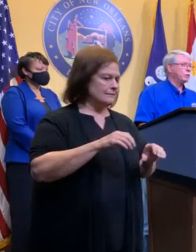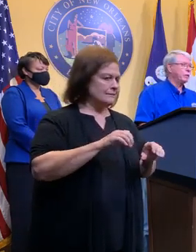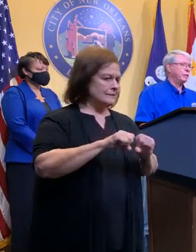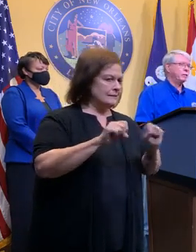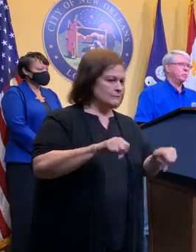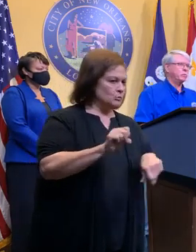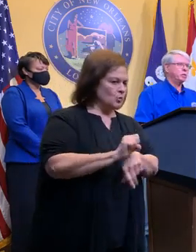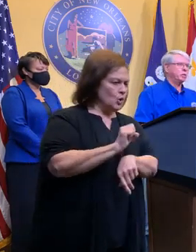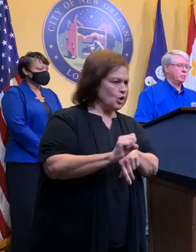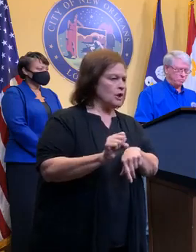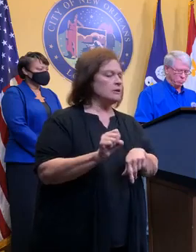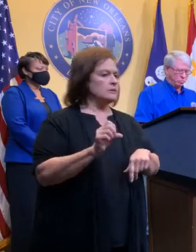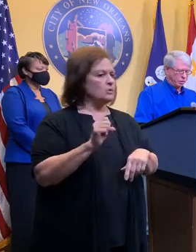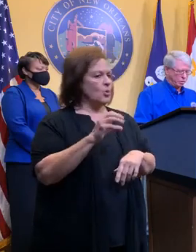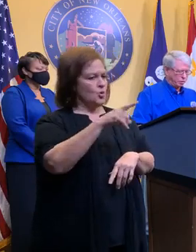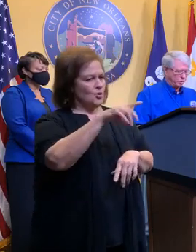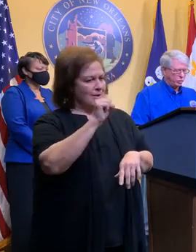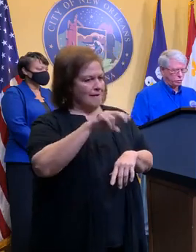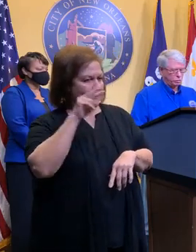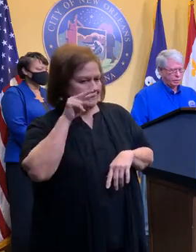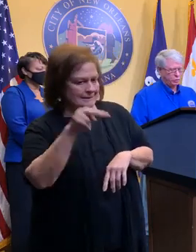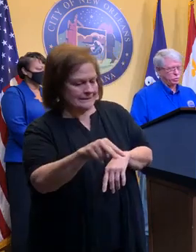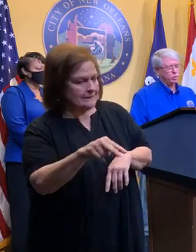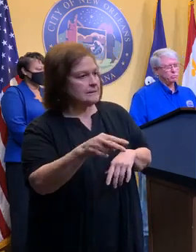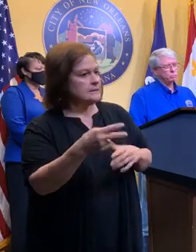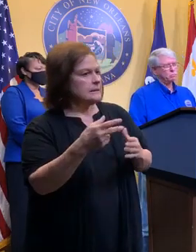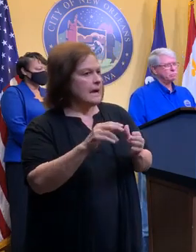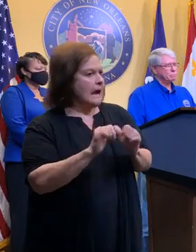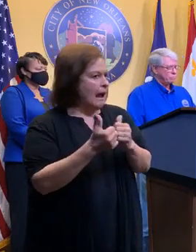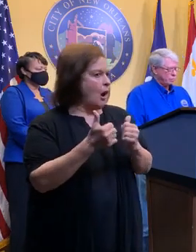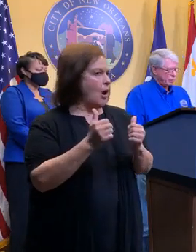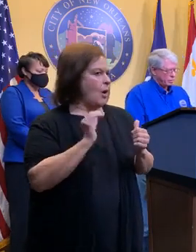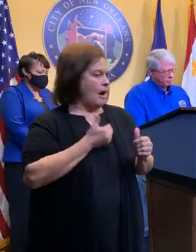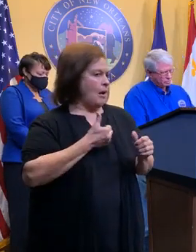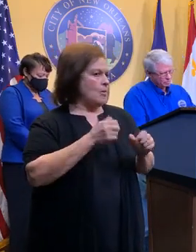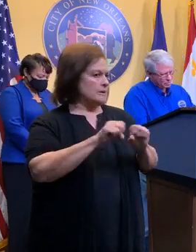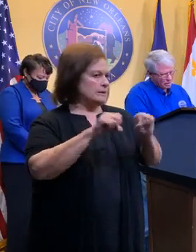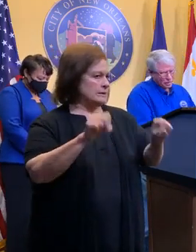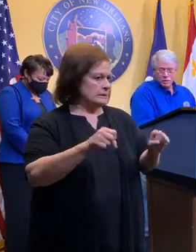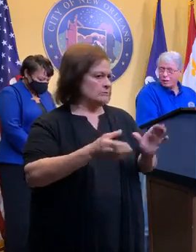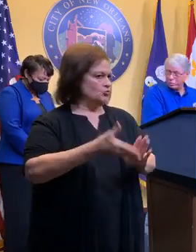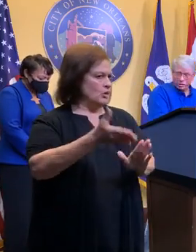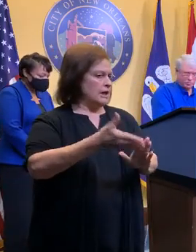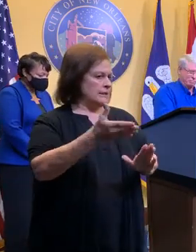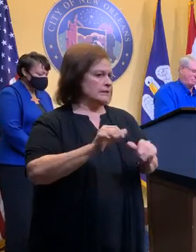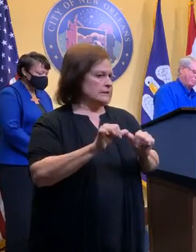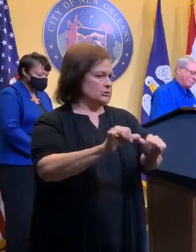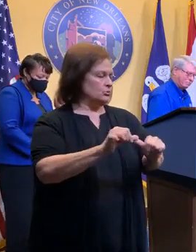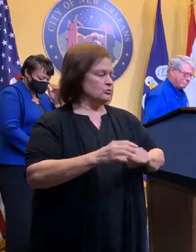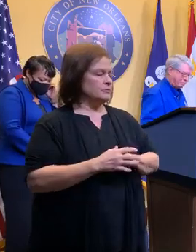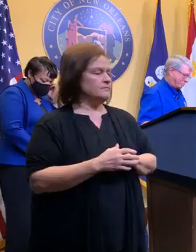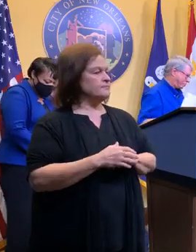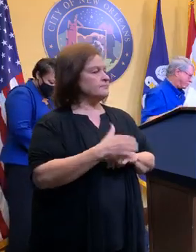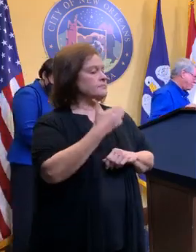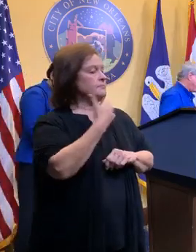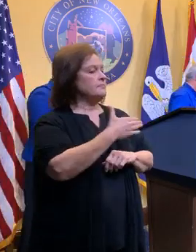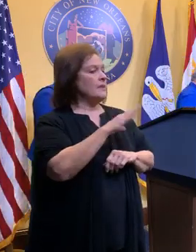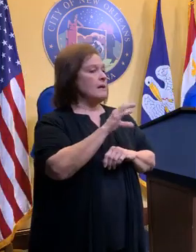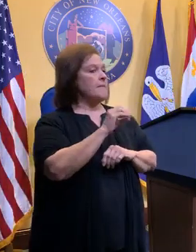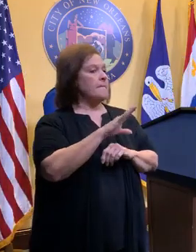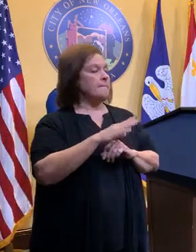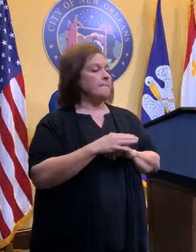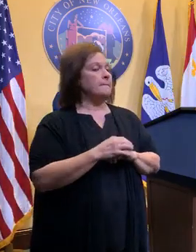So have a look at that and make use of that as well. Thank you, Bob. Thank you, ma'am. Thank you, ma Bob. And,